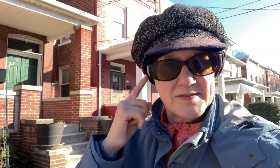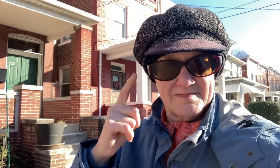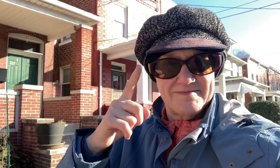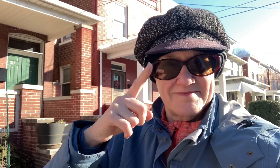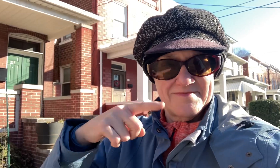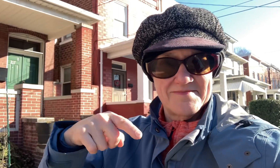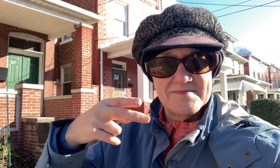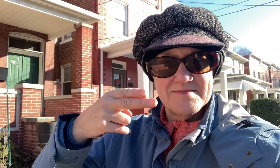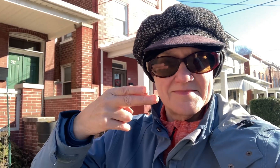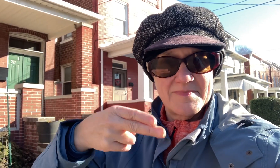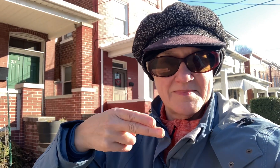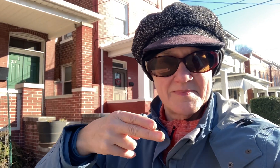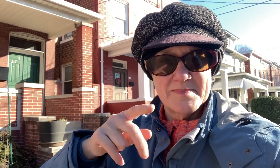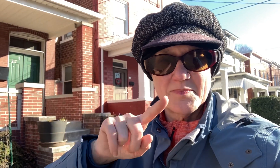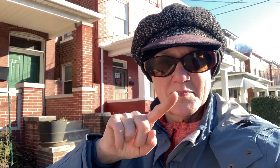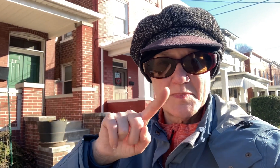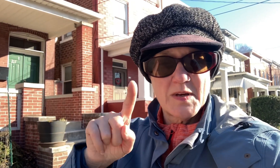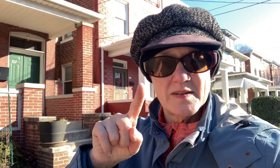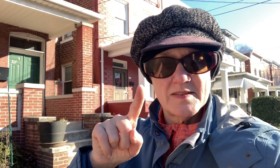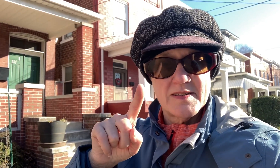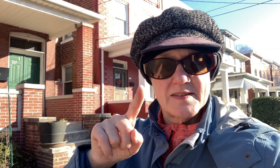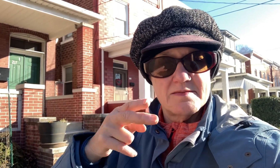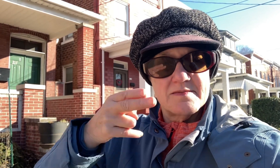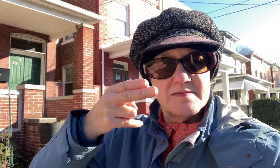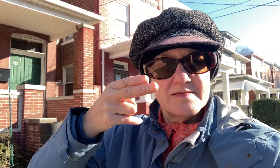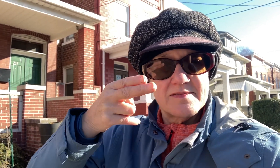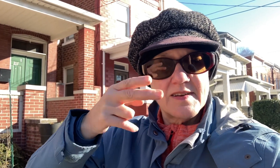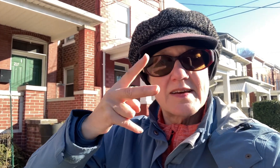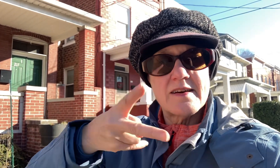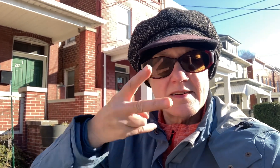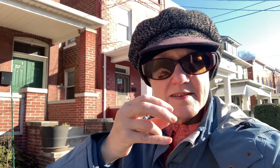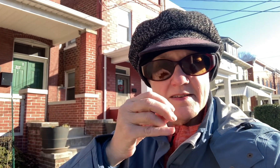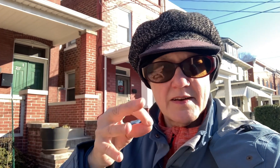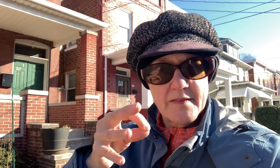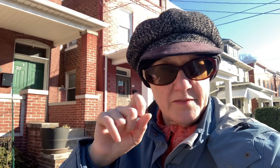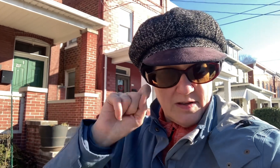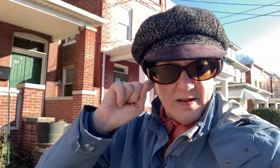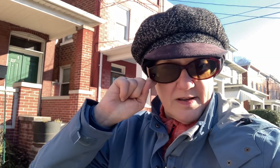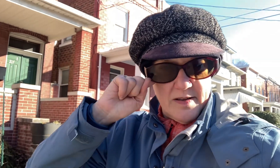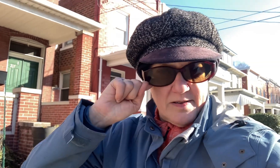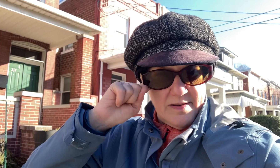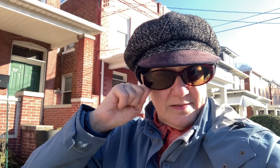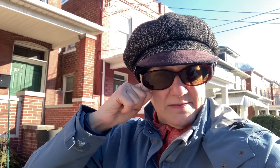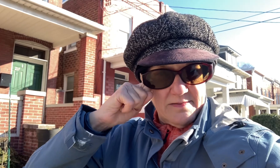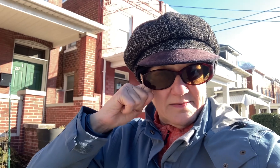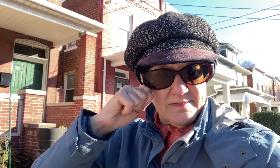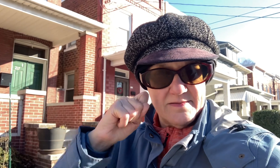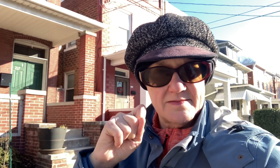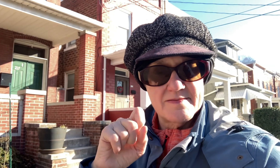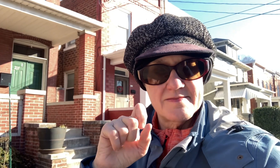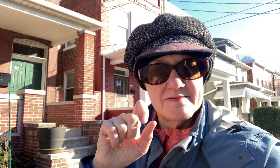they have a variety of names they they're a kind of an onion